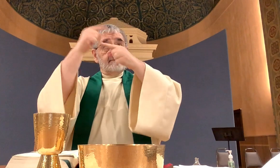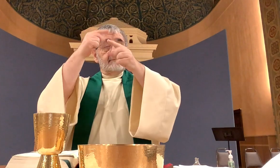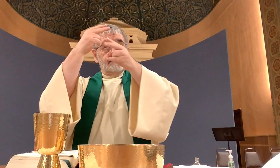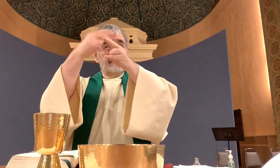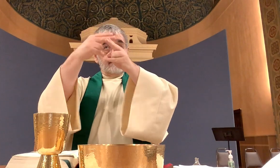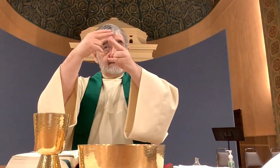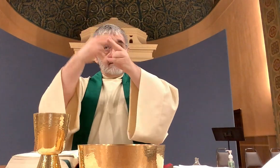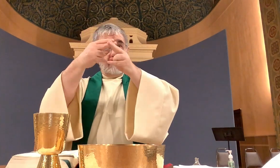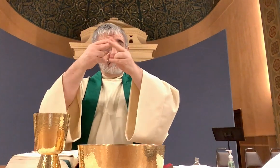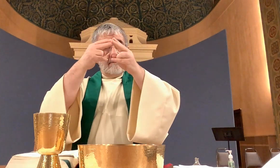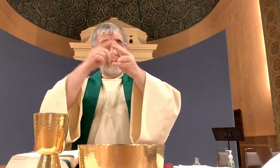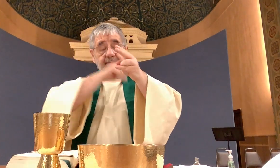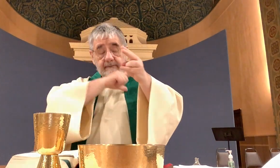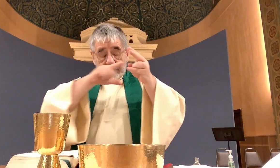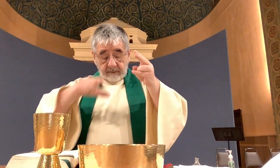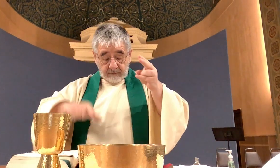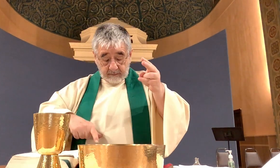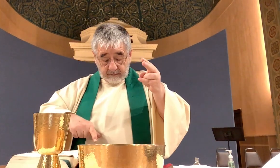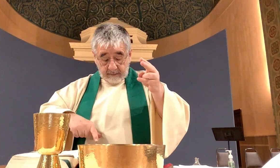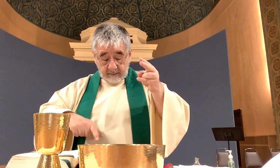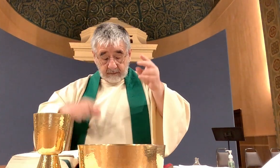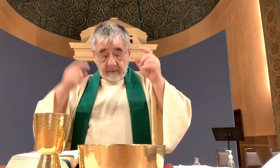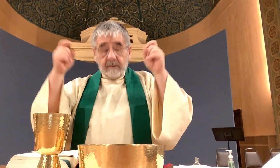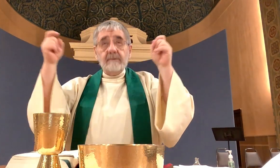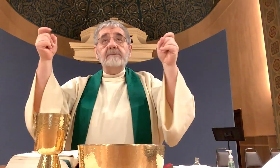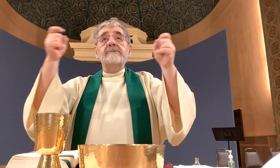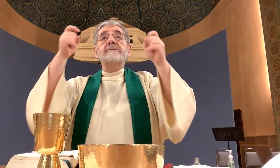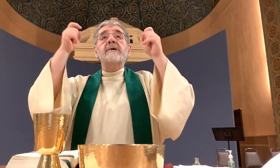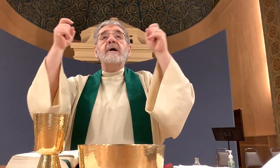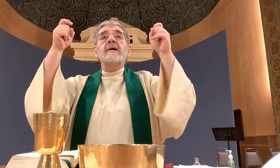Lord Hosanna in the highest